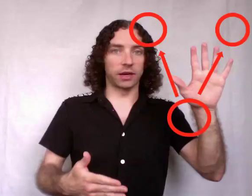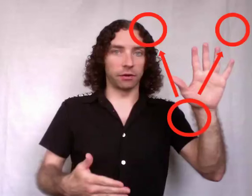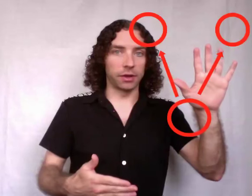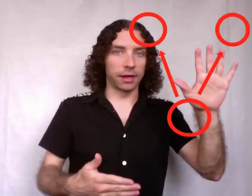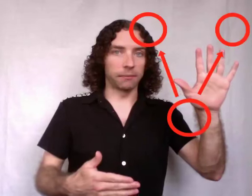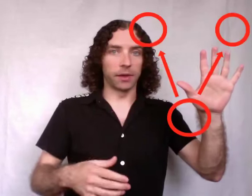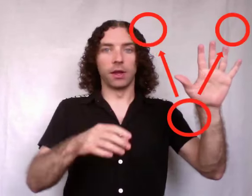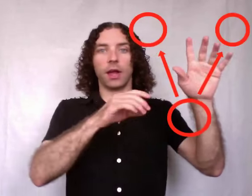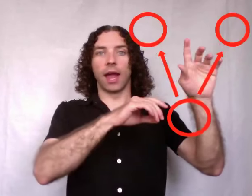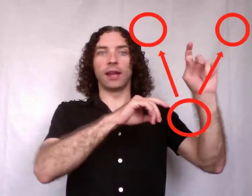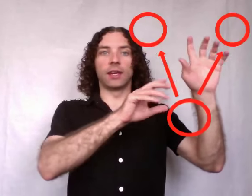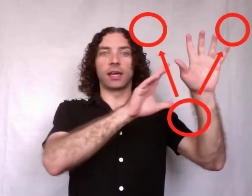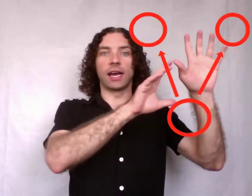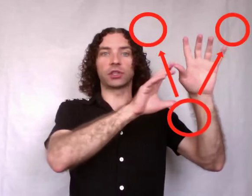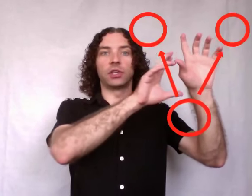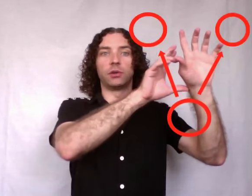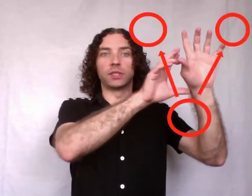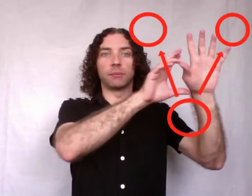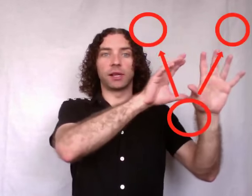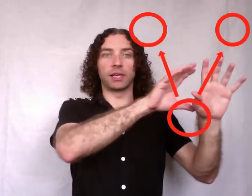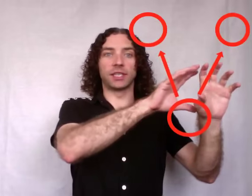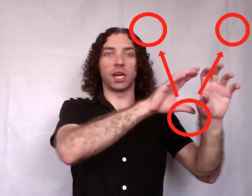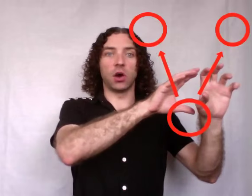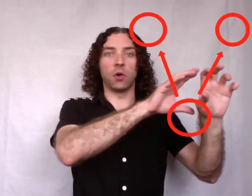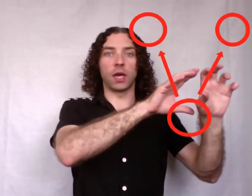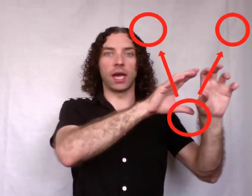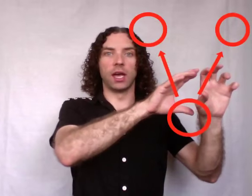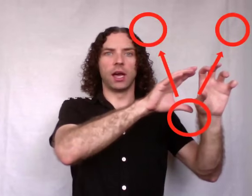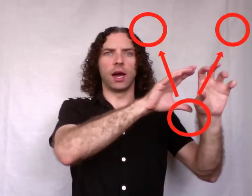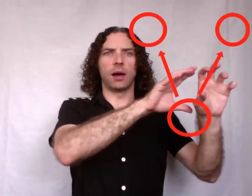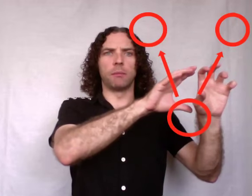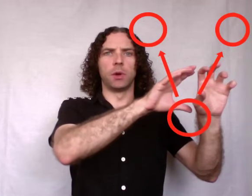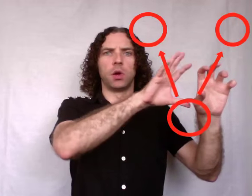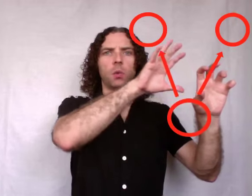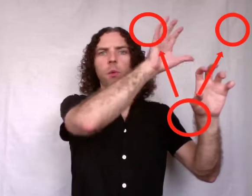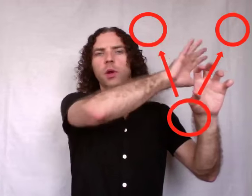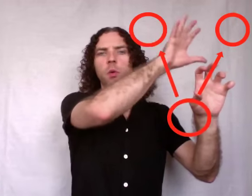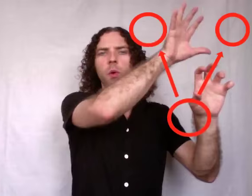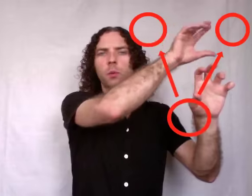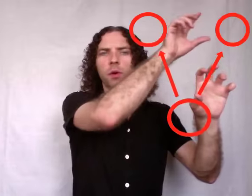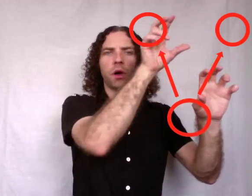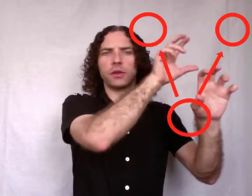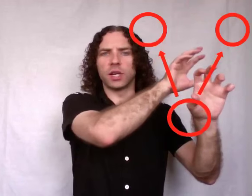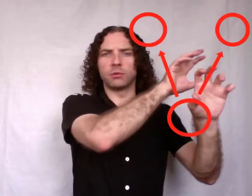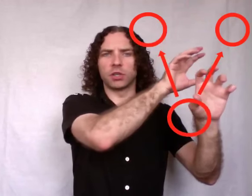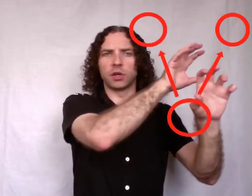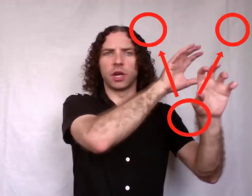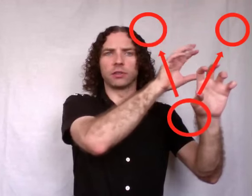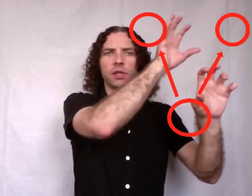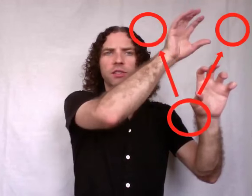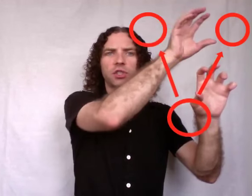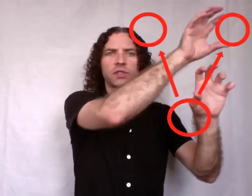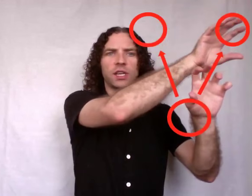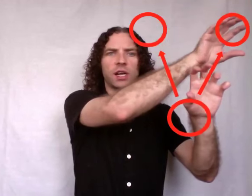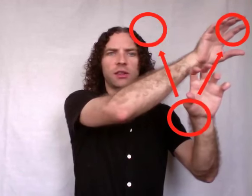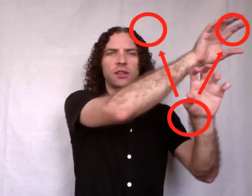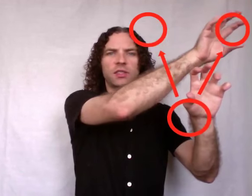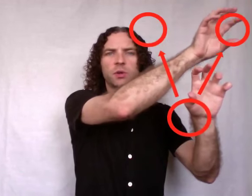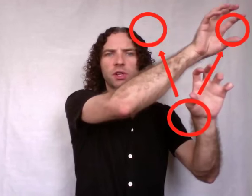everything. And it can actually do something like say, oh, okay. Well, we know where all these objects are here. So let's just, this one's